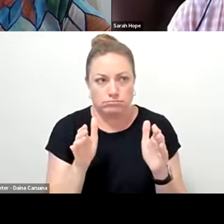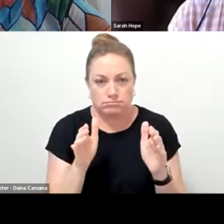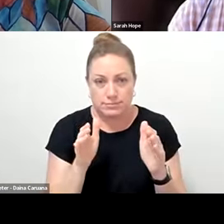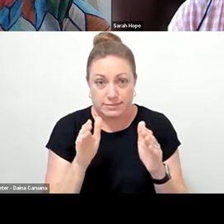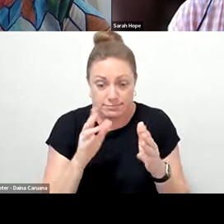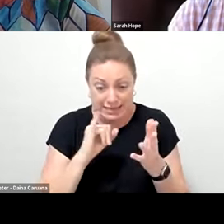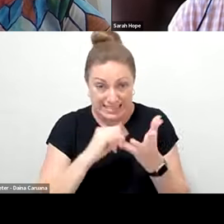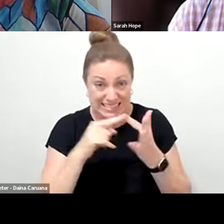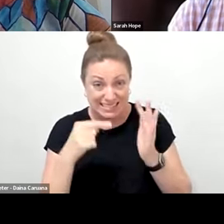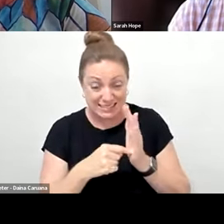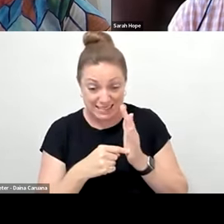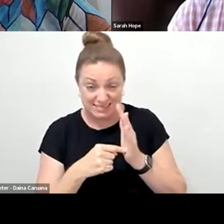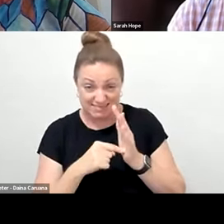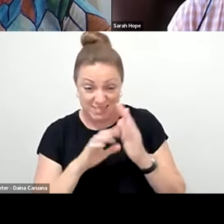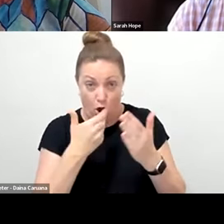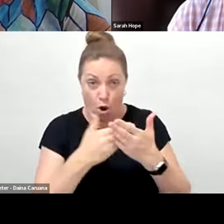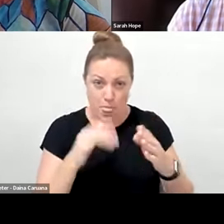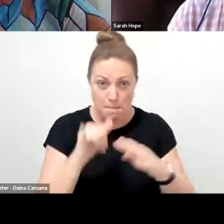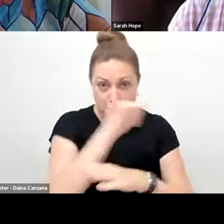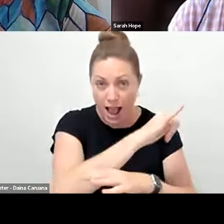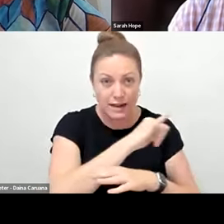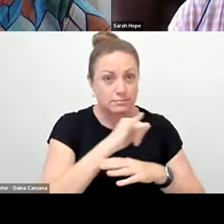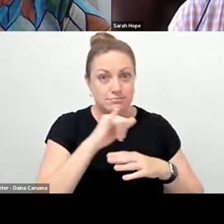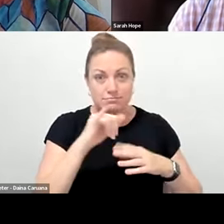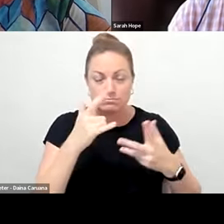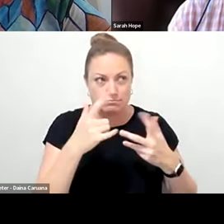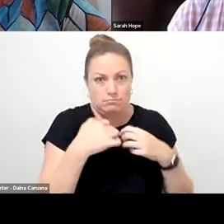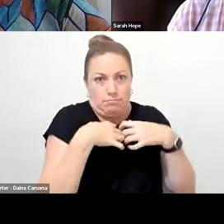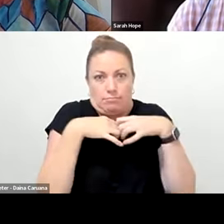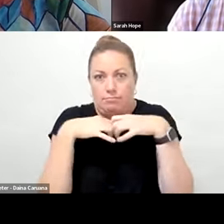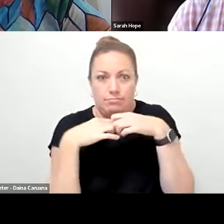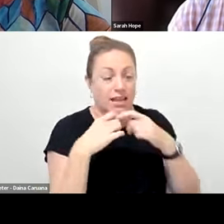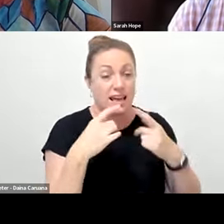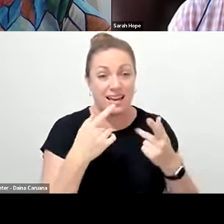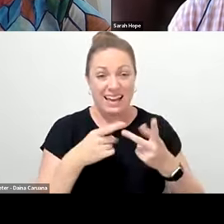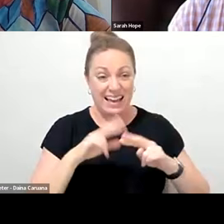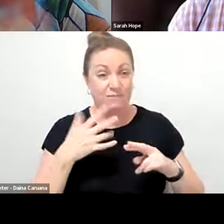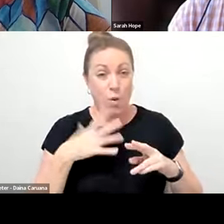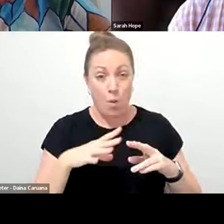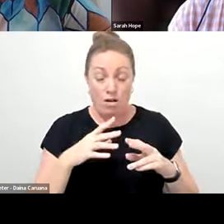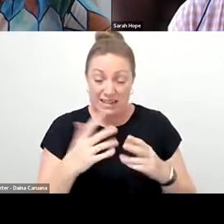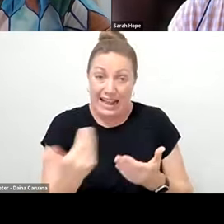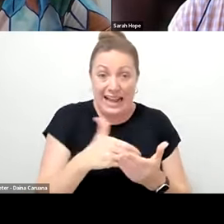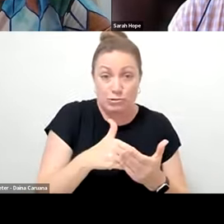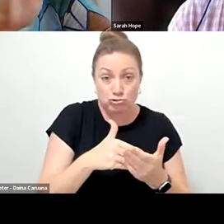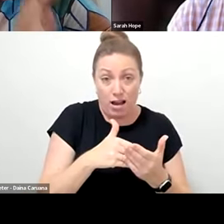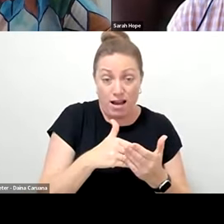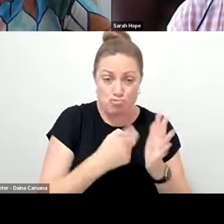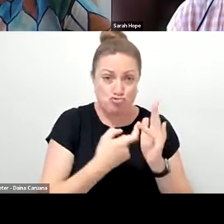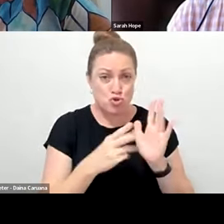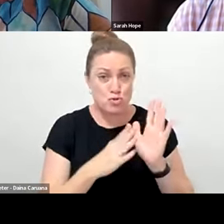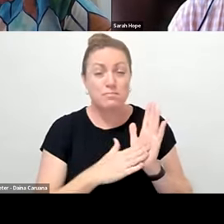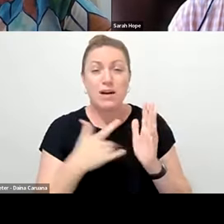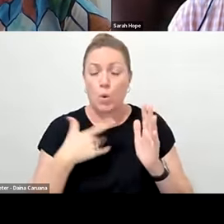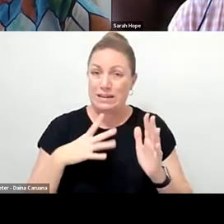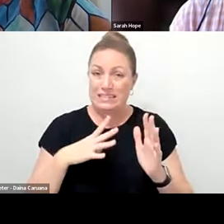onto the plane. Like you'd have to pay another $300 for a seat just to get some set fitting onto